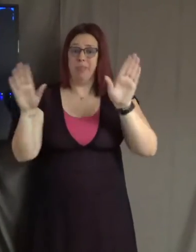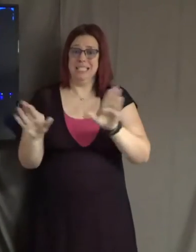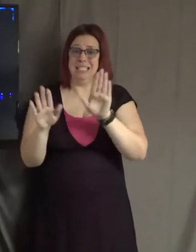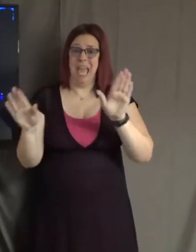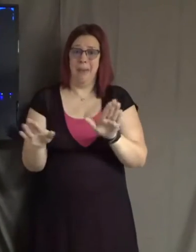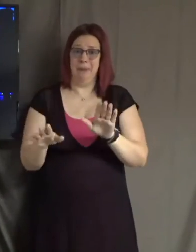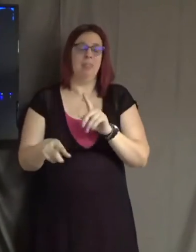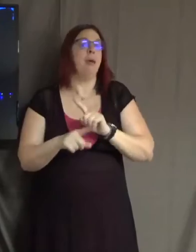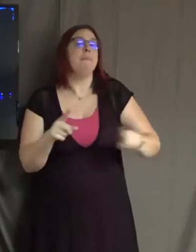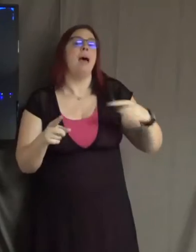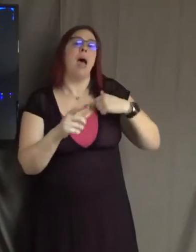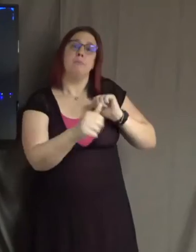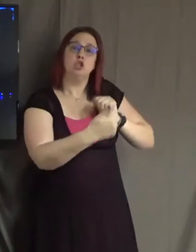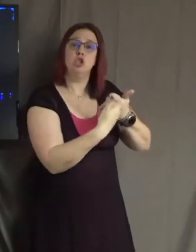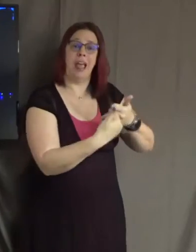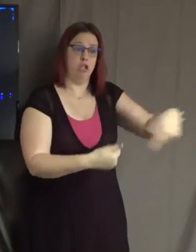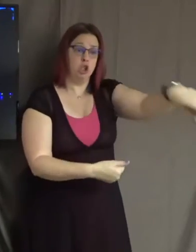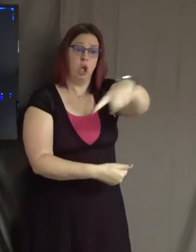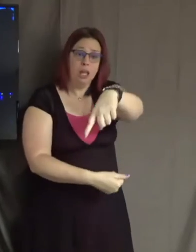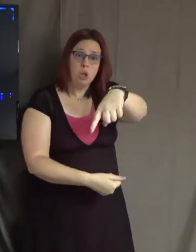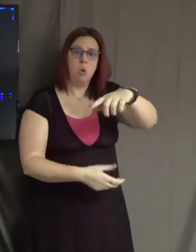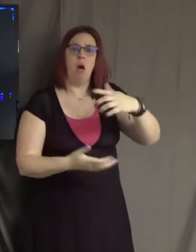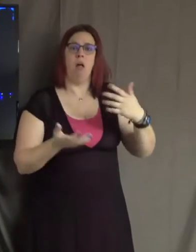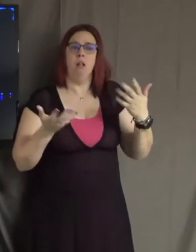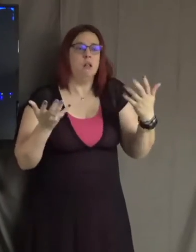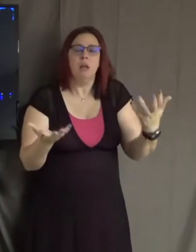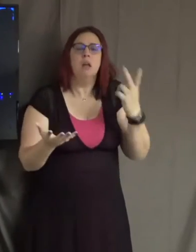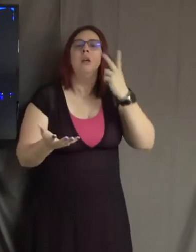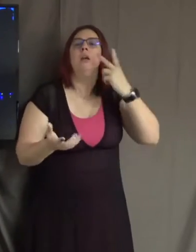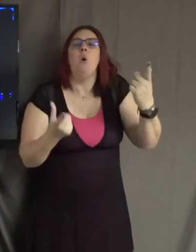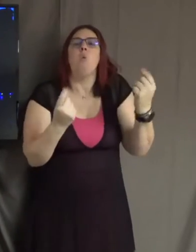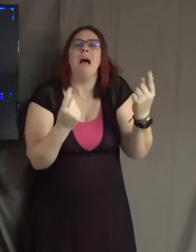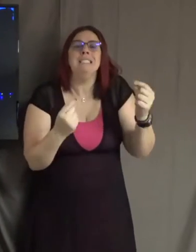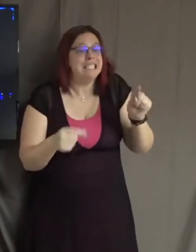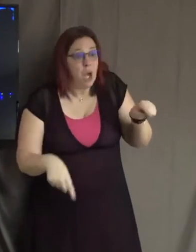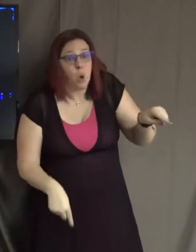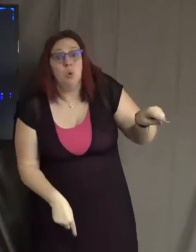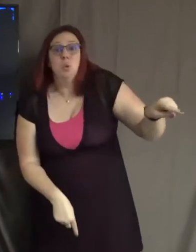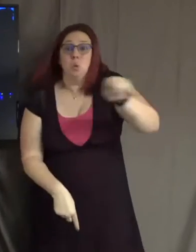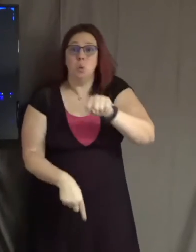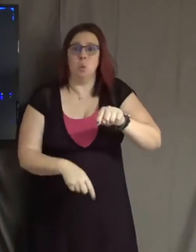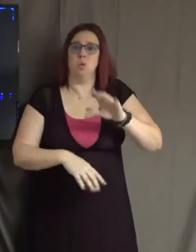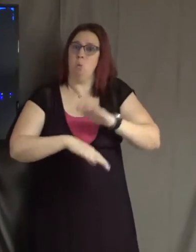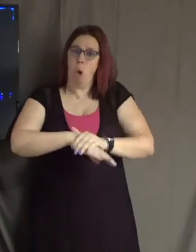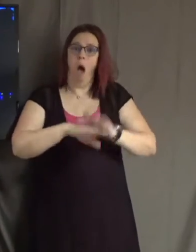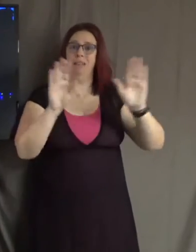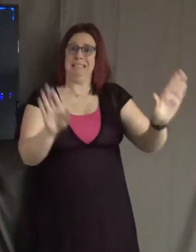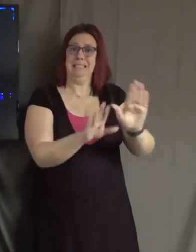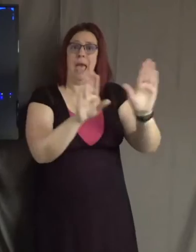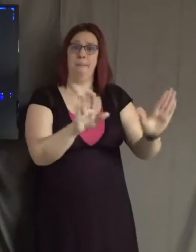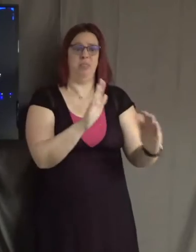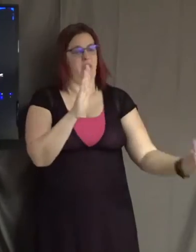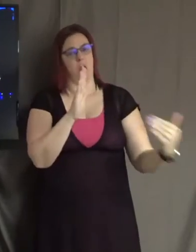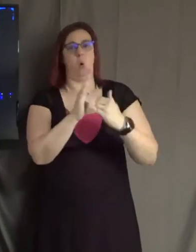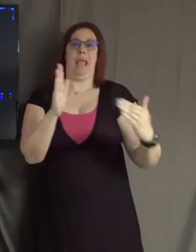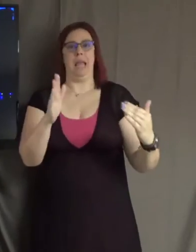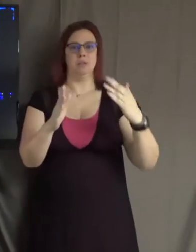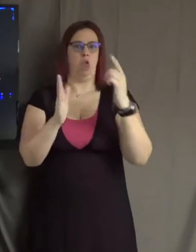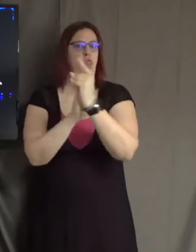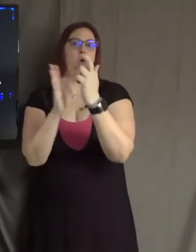guys to look at things you might have done on the Sabbath that violate the holy rules. Because all of us